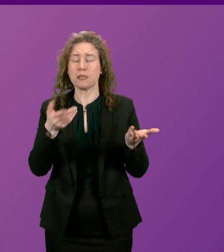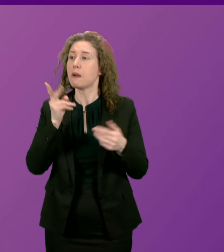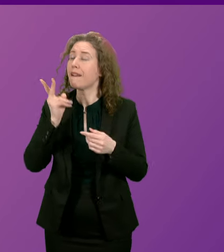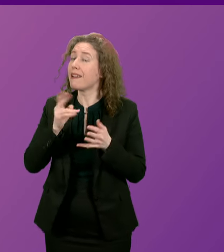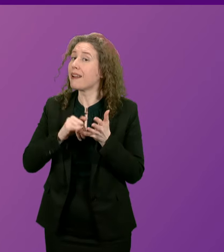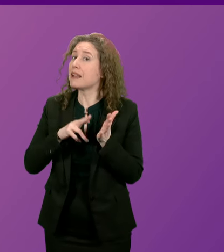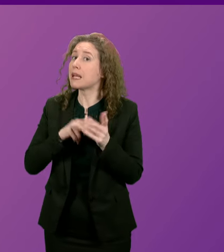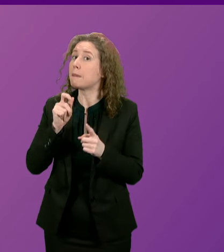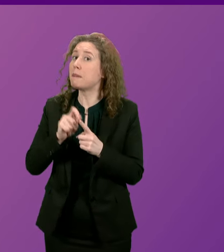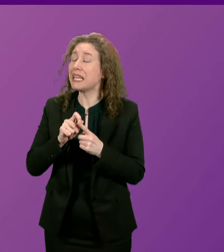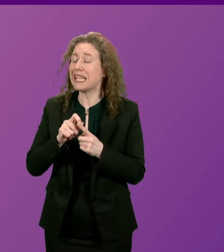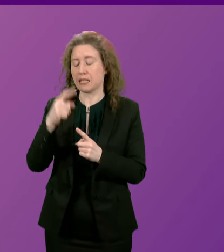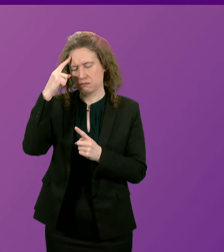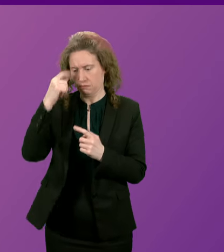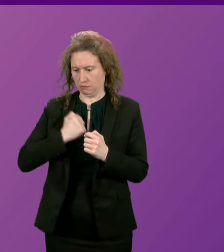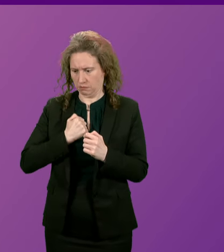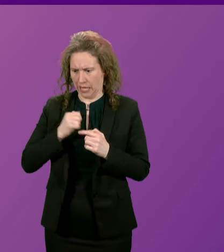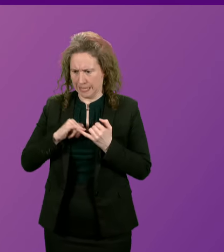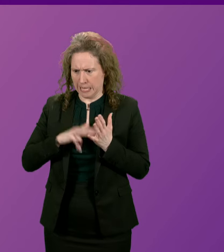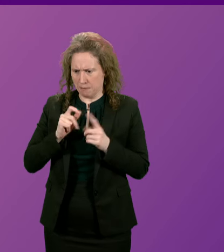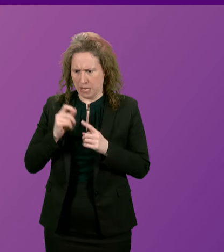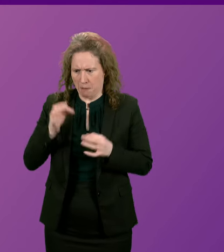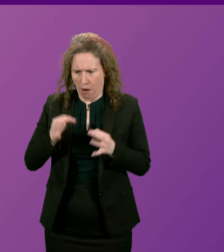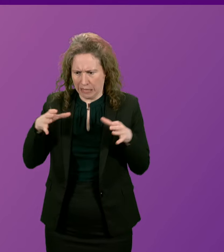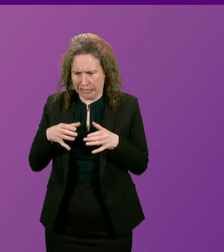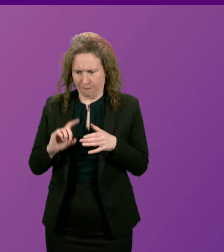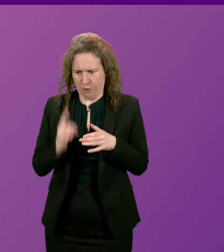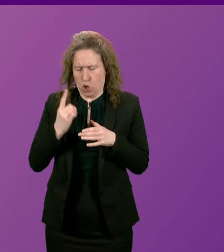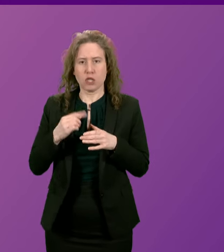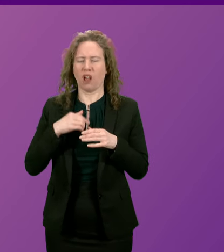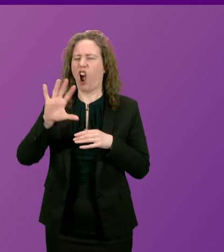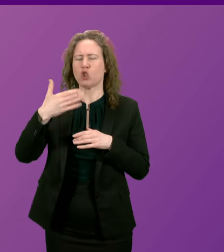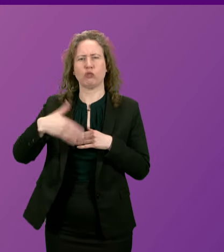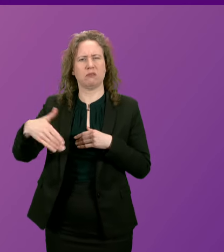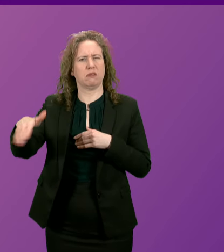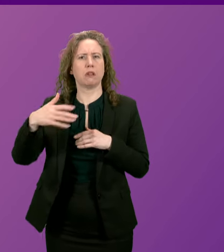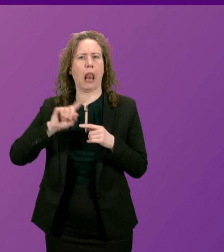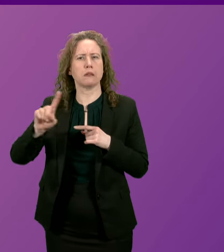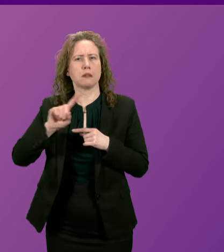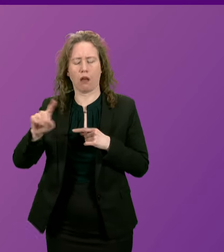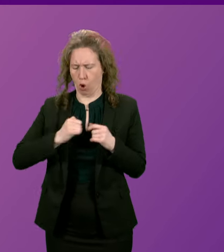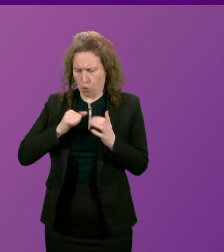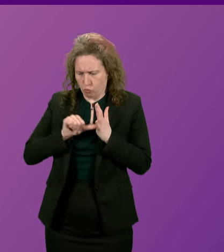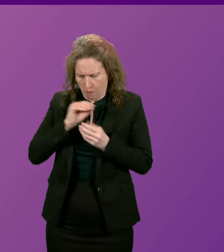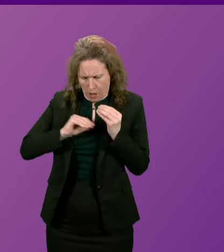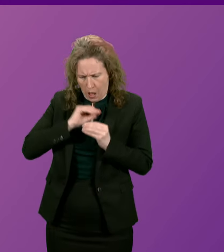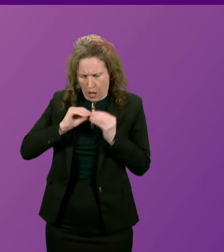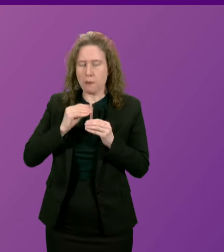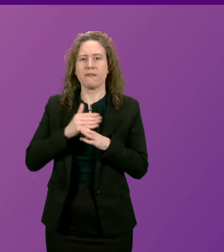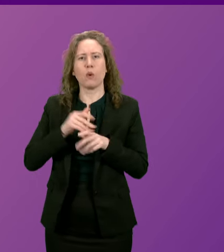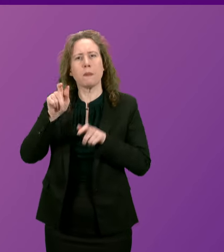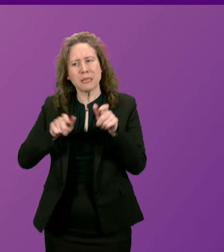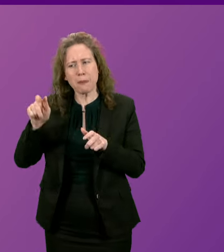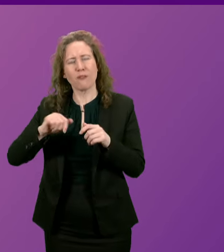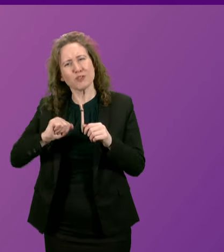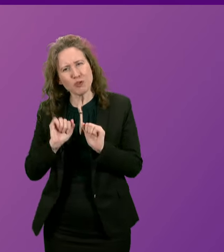the SNP are putting party before country and their own problems before the people of Scotland. So isn't it the case